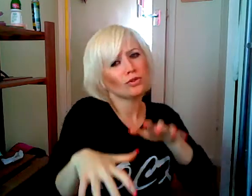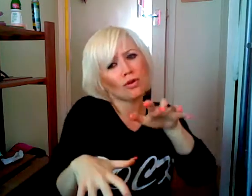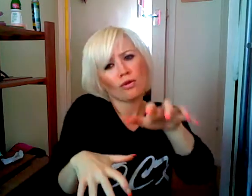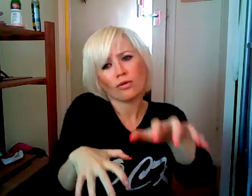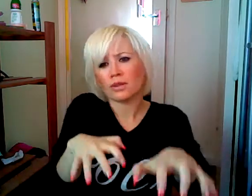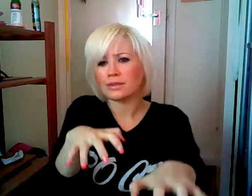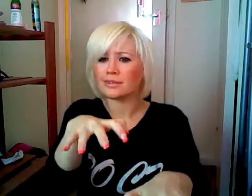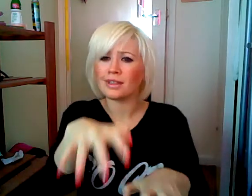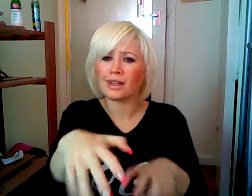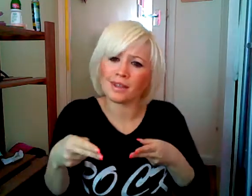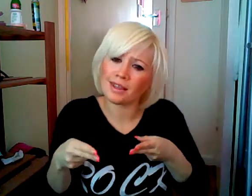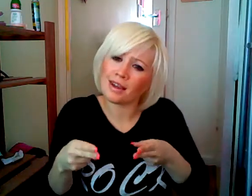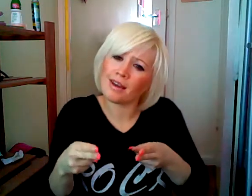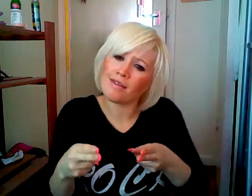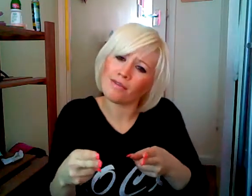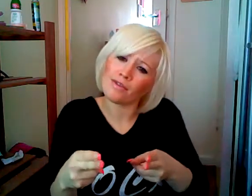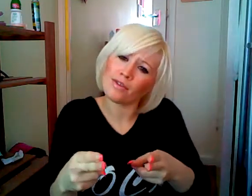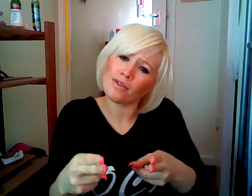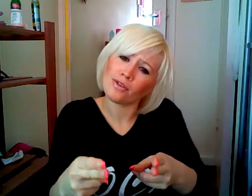pouring down the avenue.